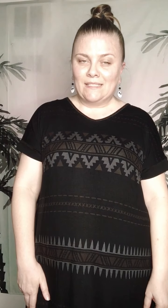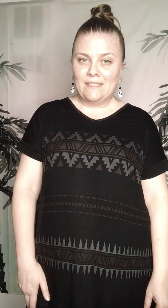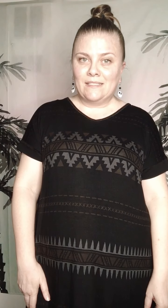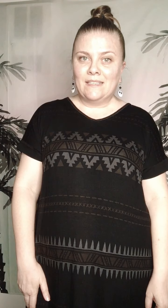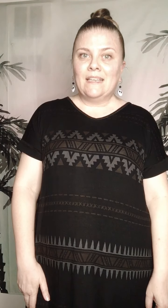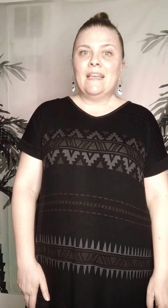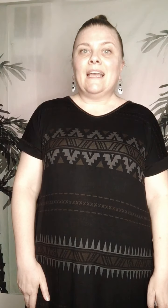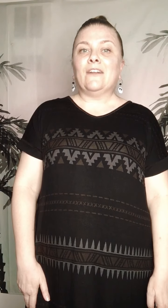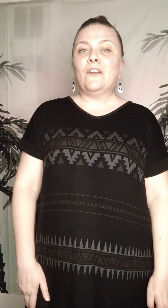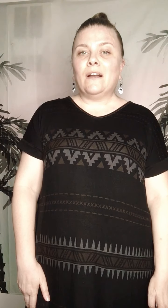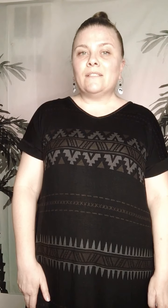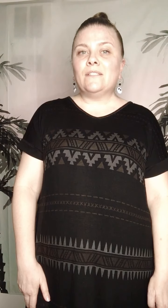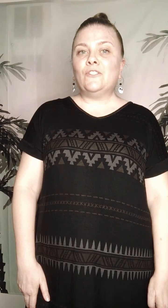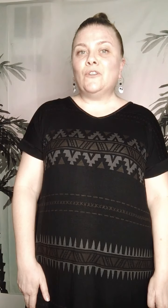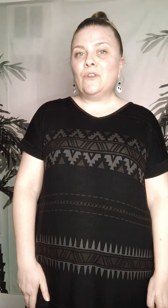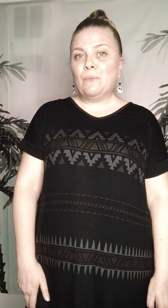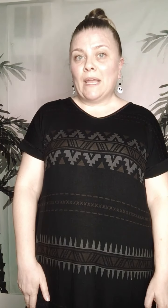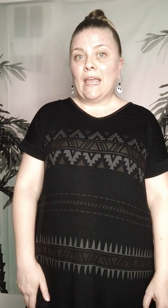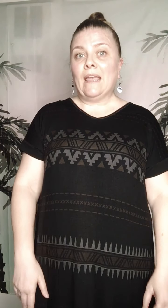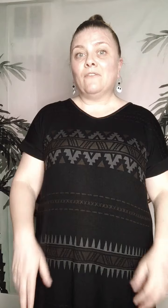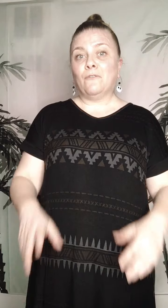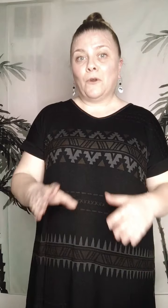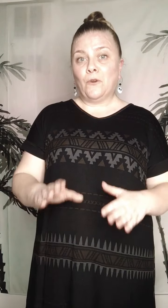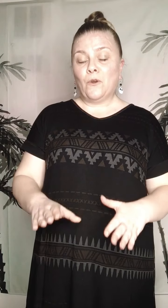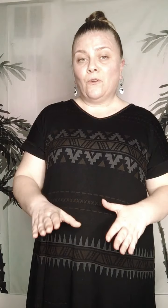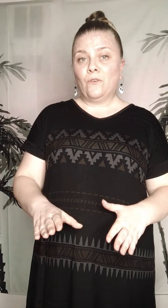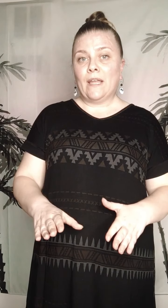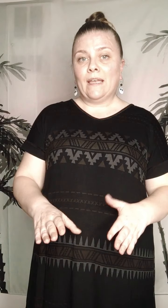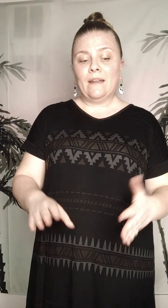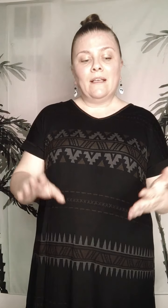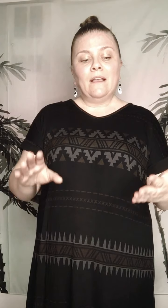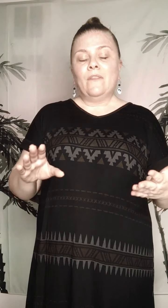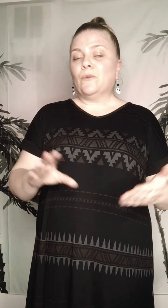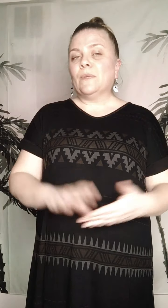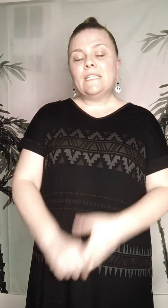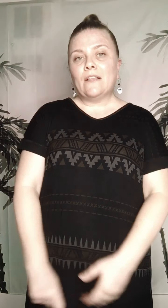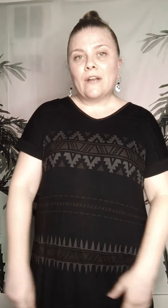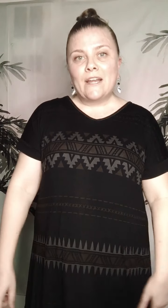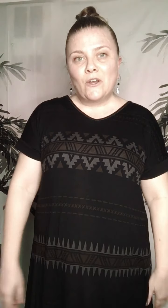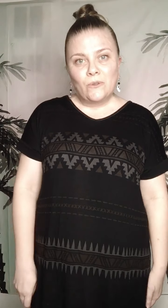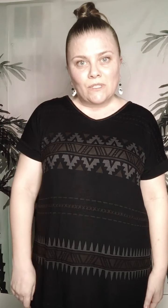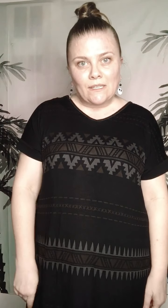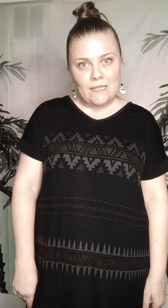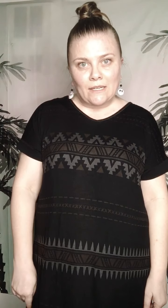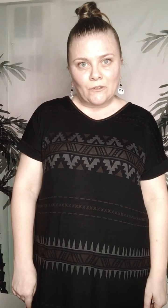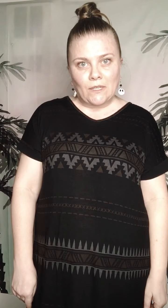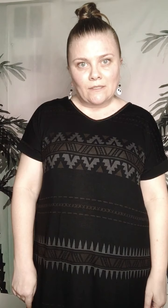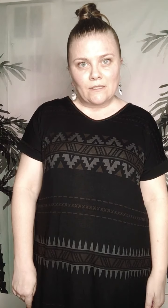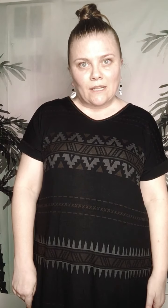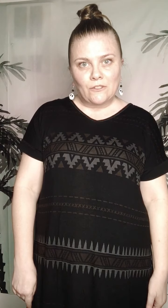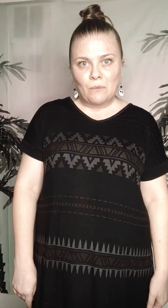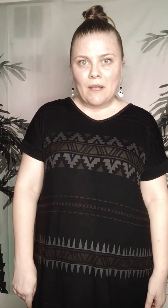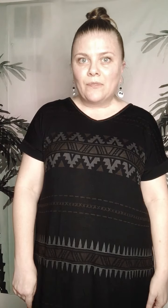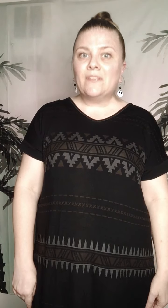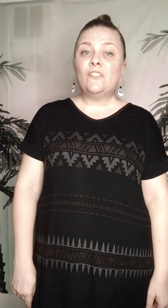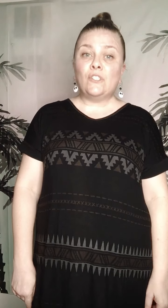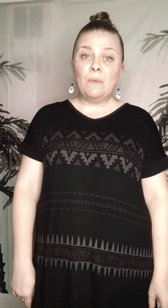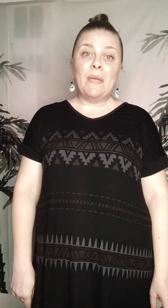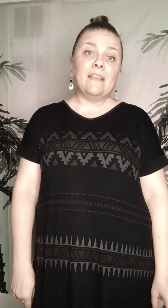and costs that you need to pay for your overhead. The retailer I know who sells $100,000 a month, she pays